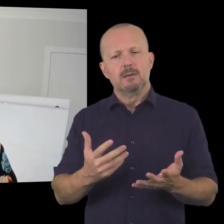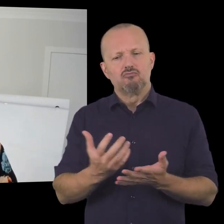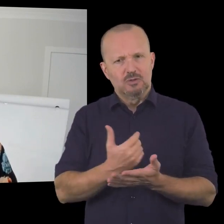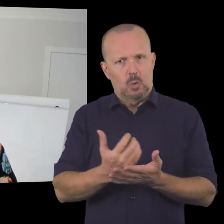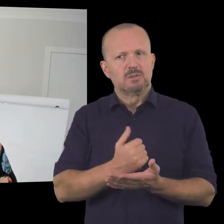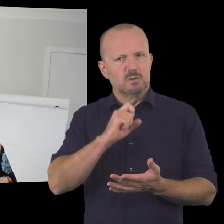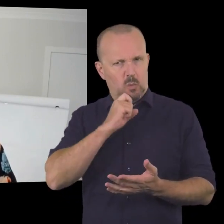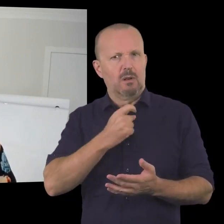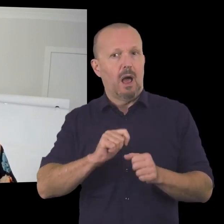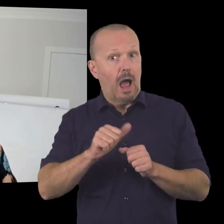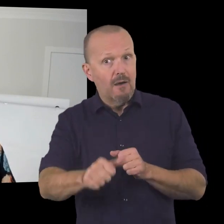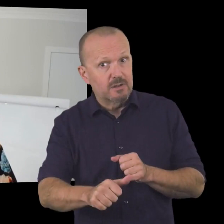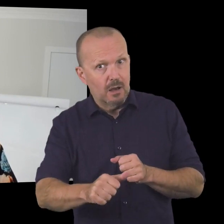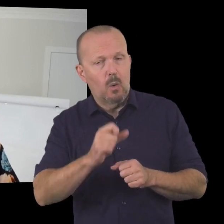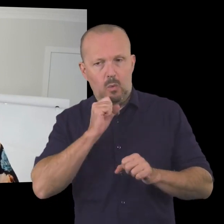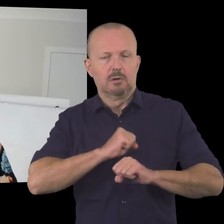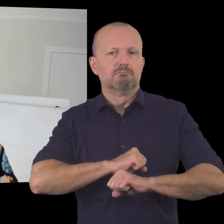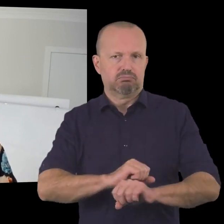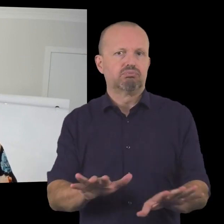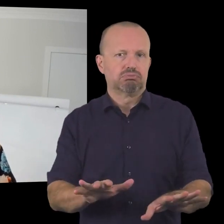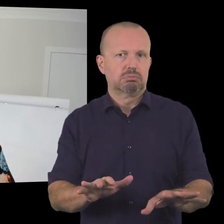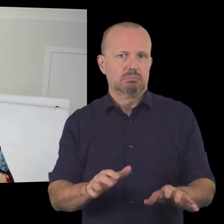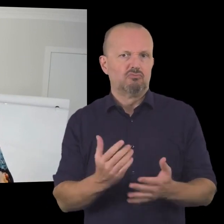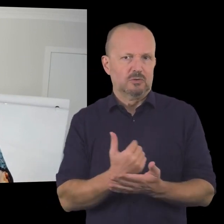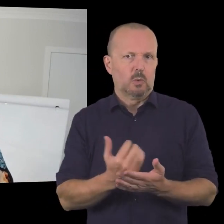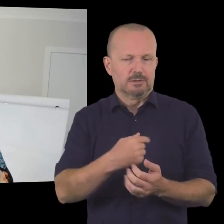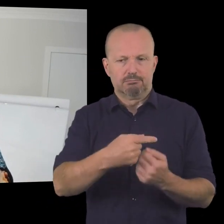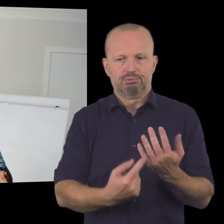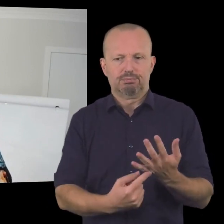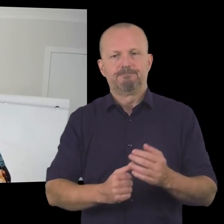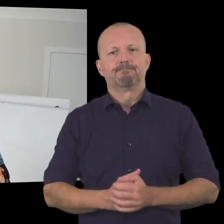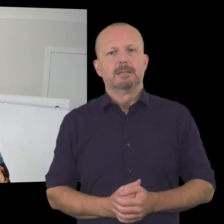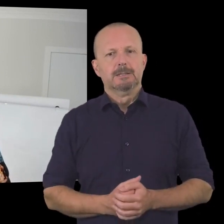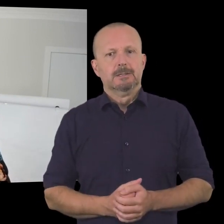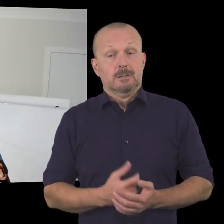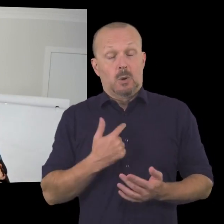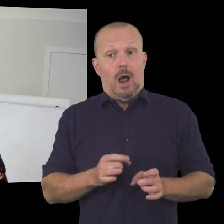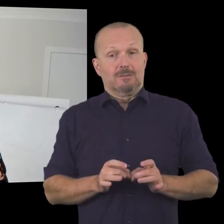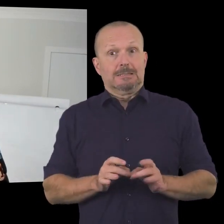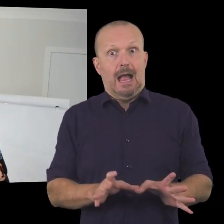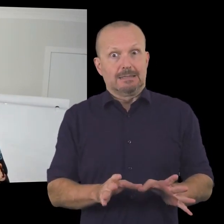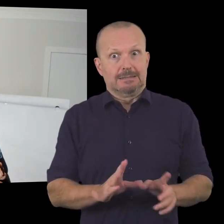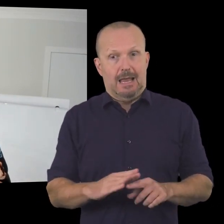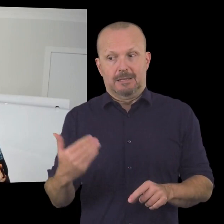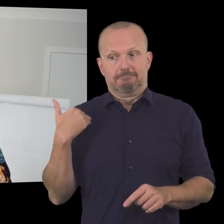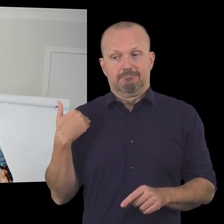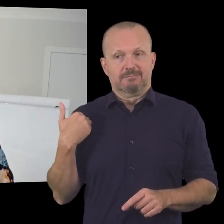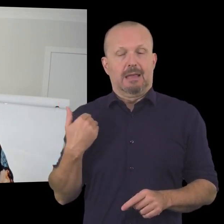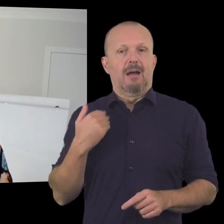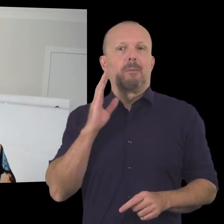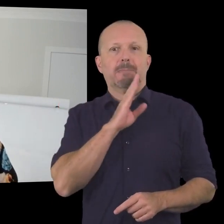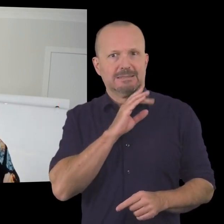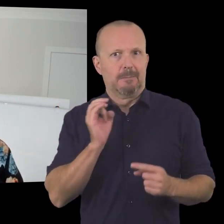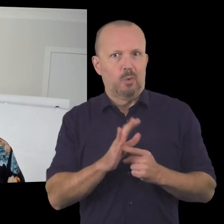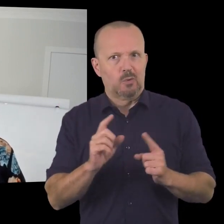be safe in the knowledge that uh resources will come your way after the session as well so i've charged into the session and i've missed a